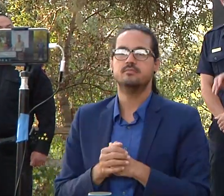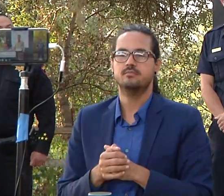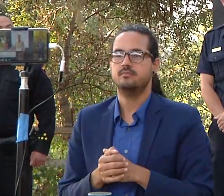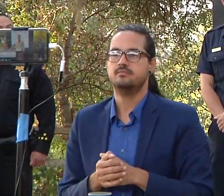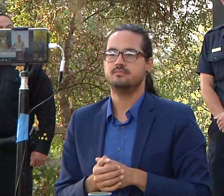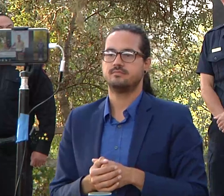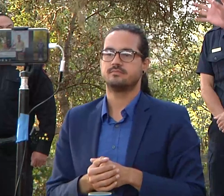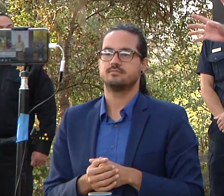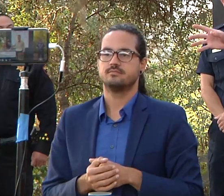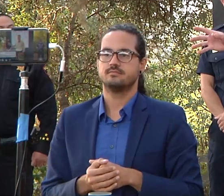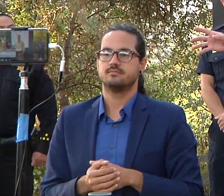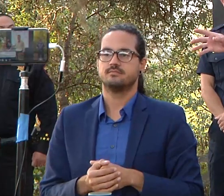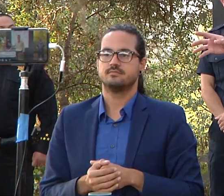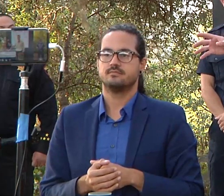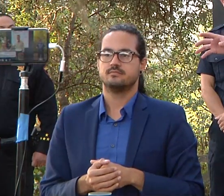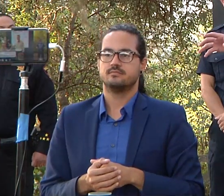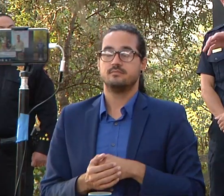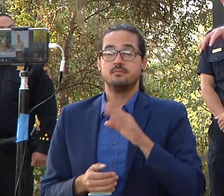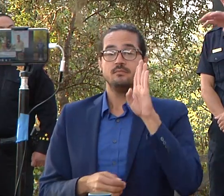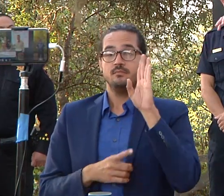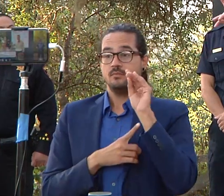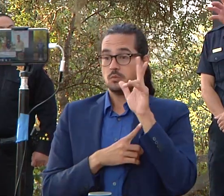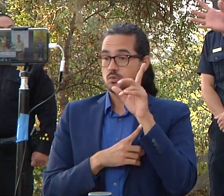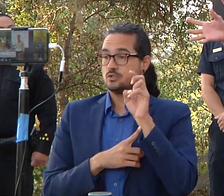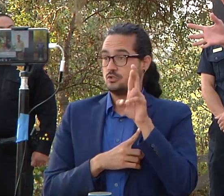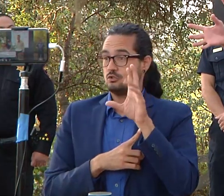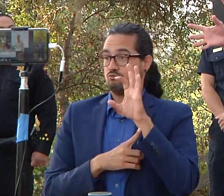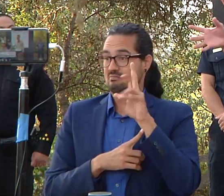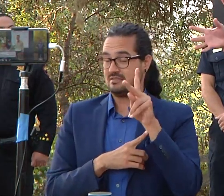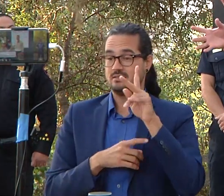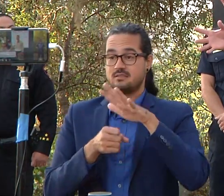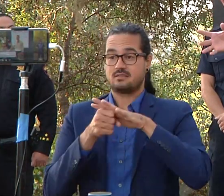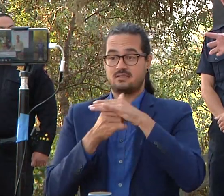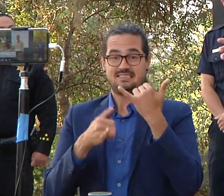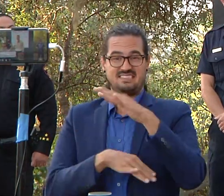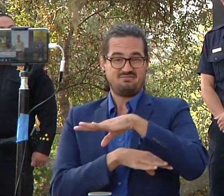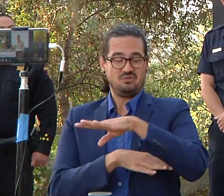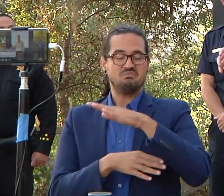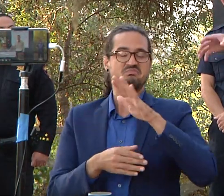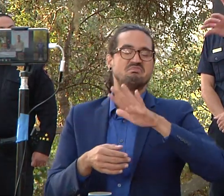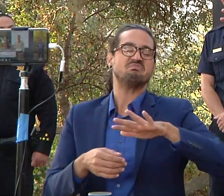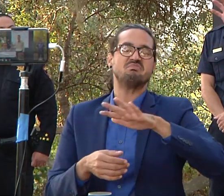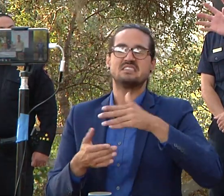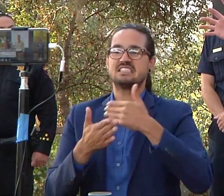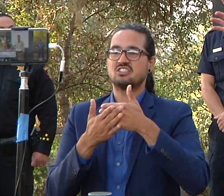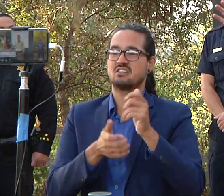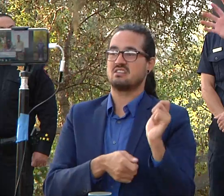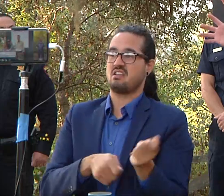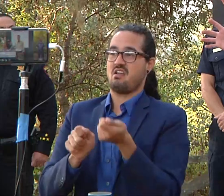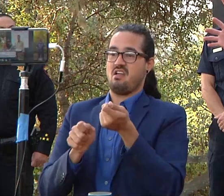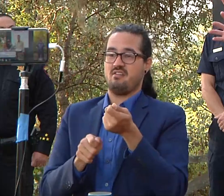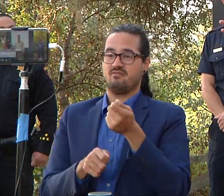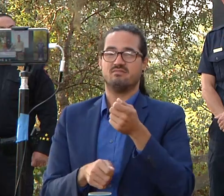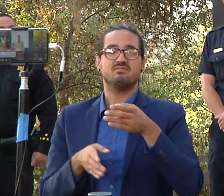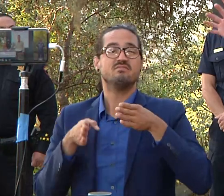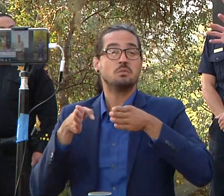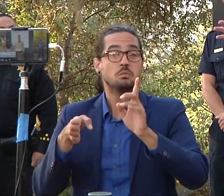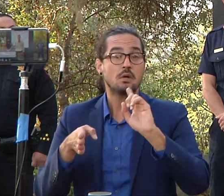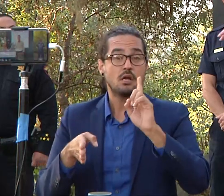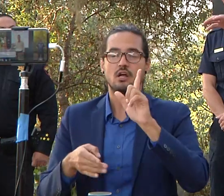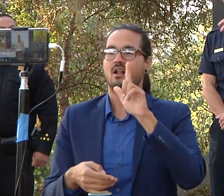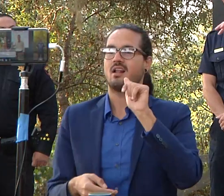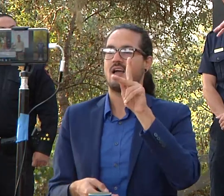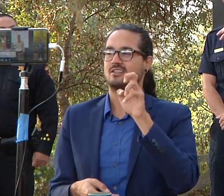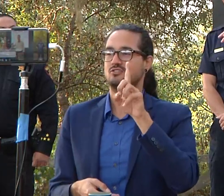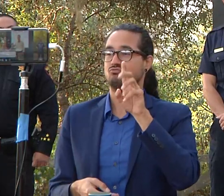in boulder creek this afternoon uh near the golf course 100 block of lake drive uh you had cal fire and other firefighters firefighters